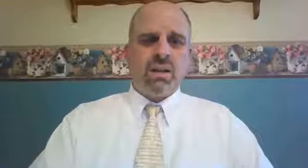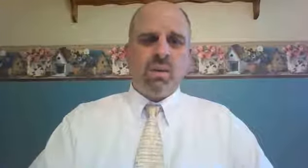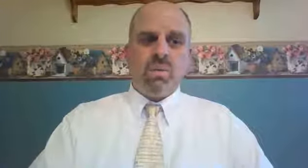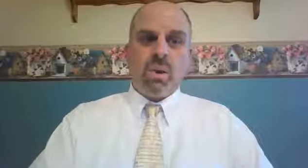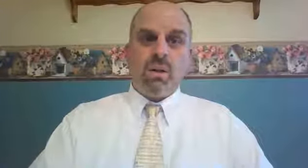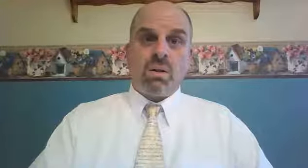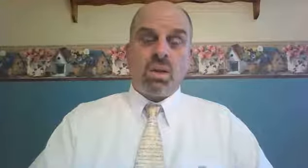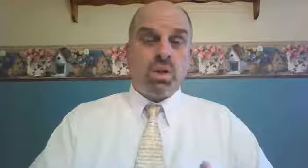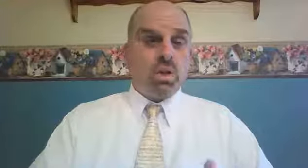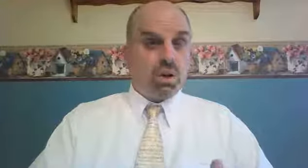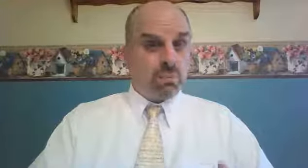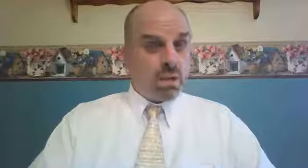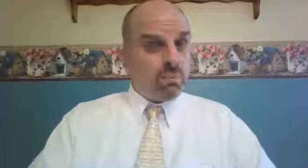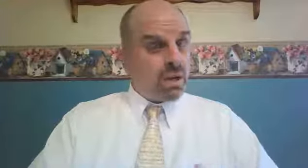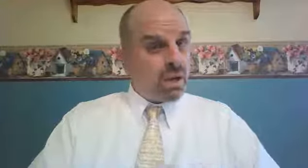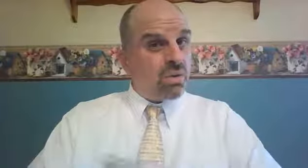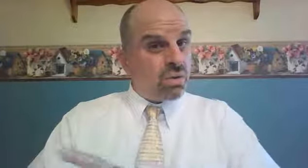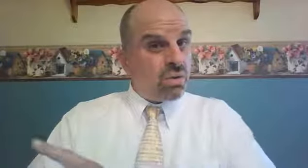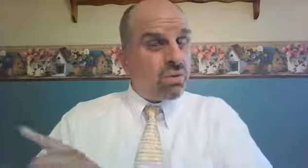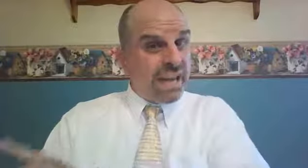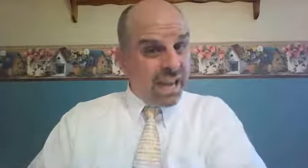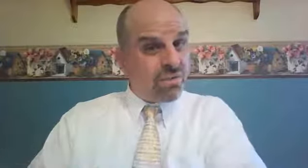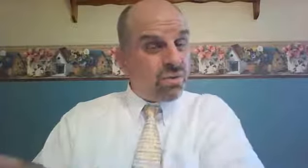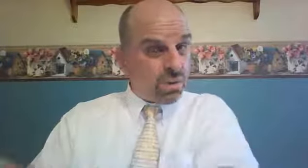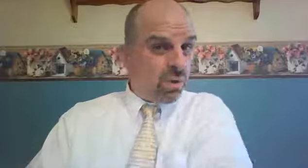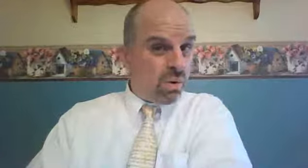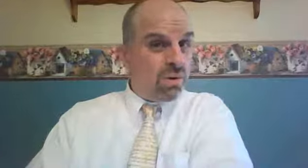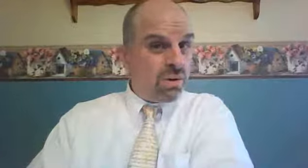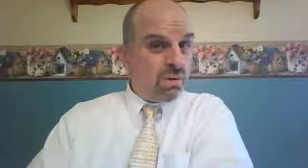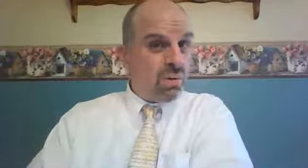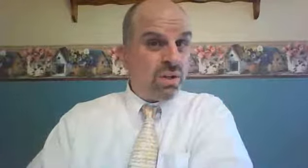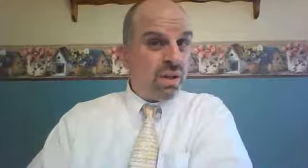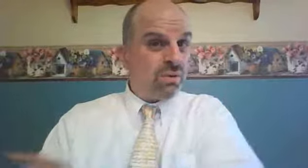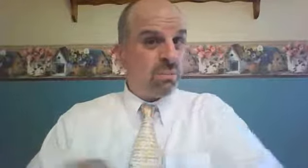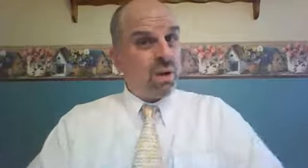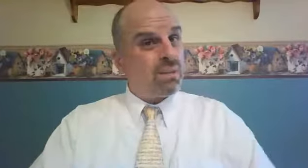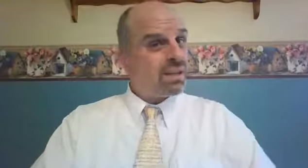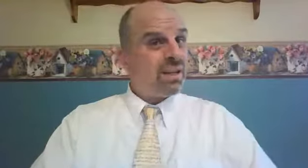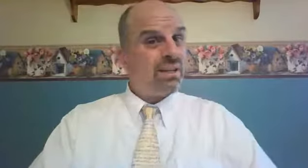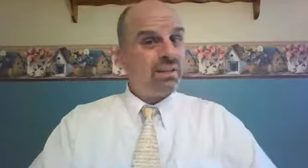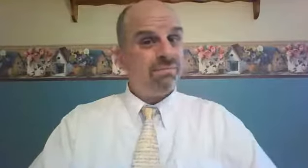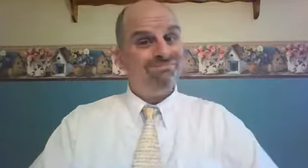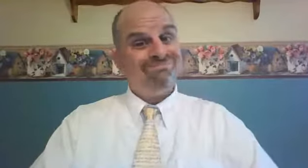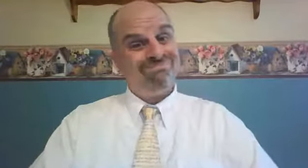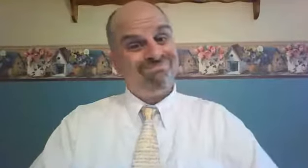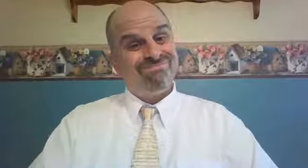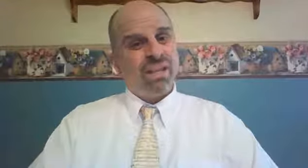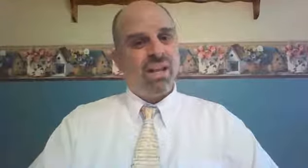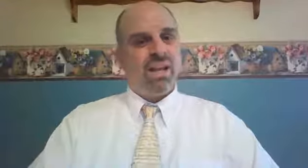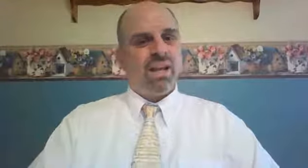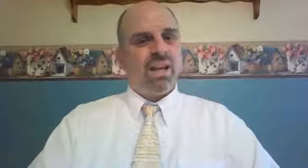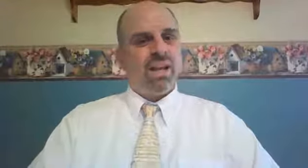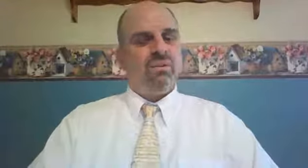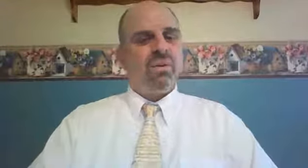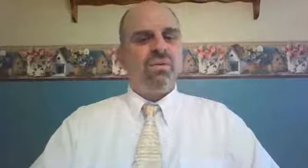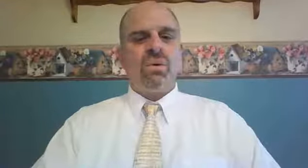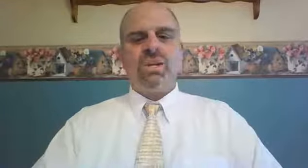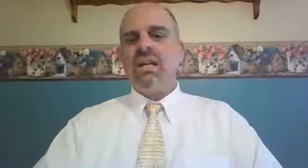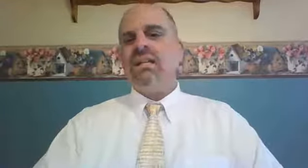Well, could it be because you left the Lord when you left the promised land? And verse 14, At